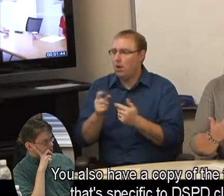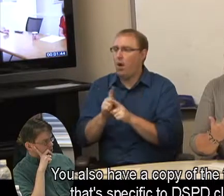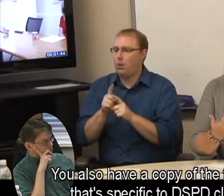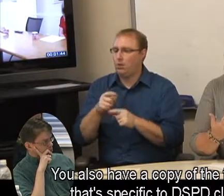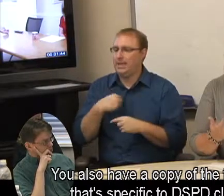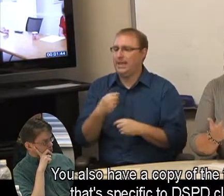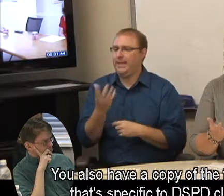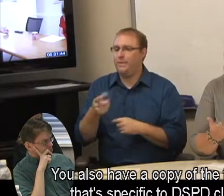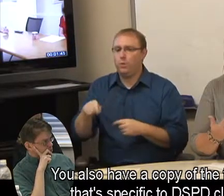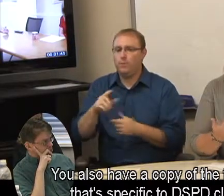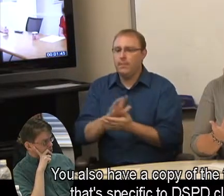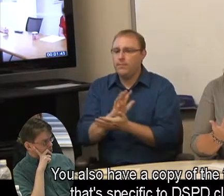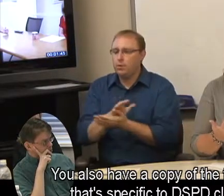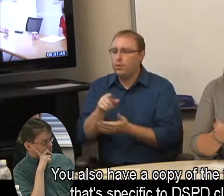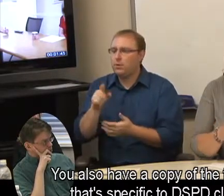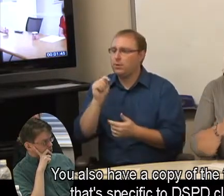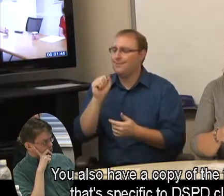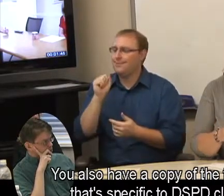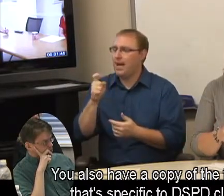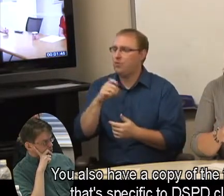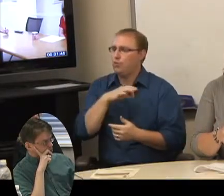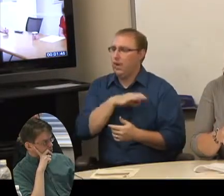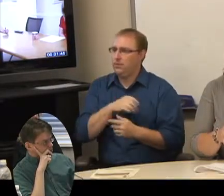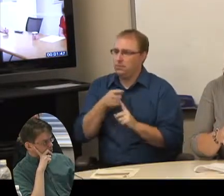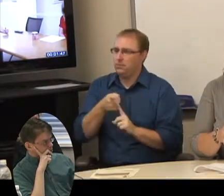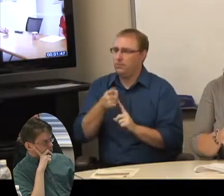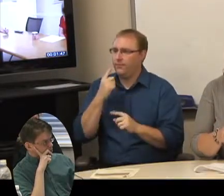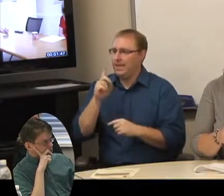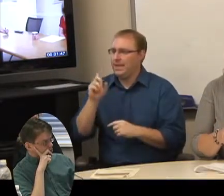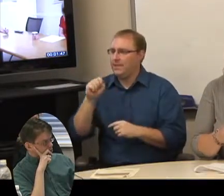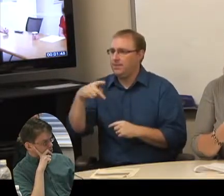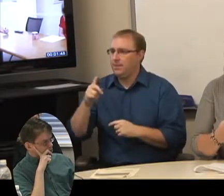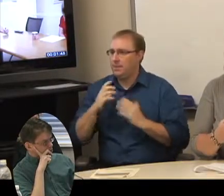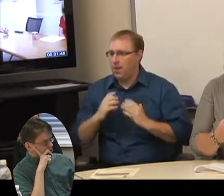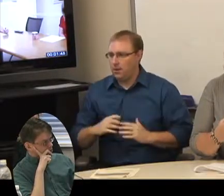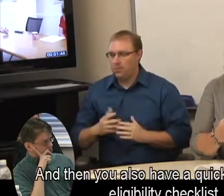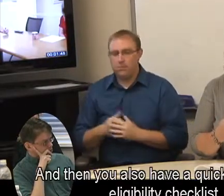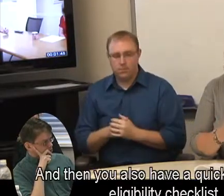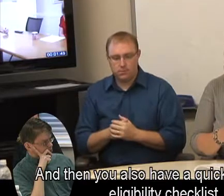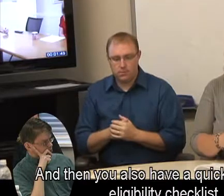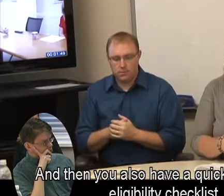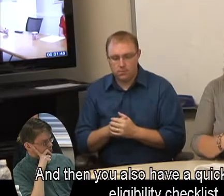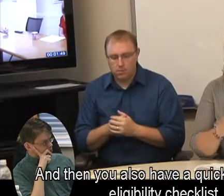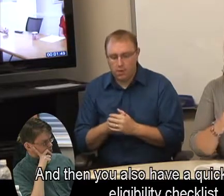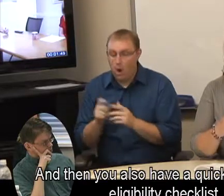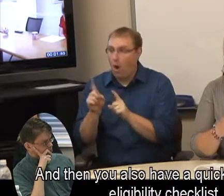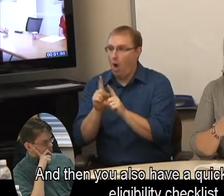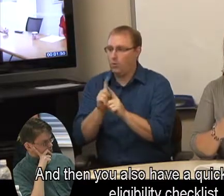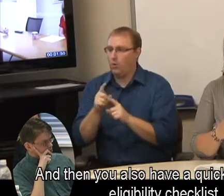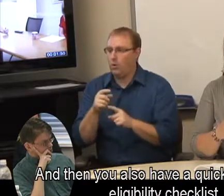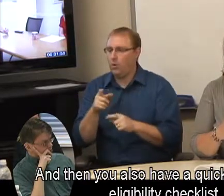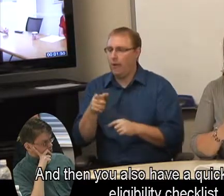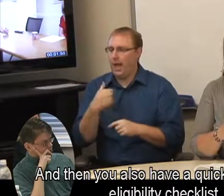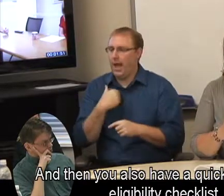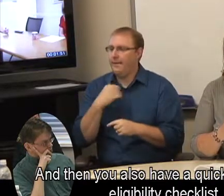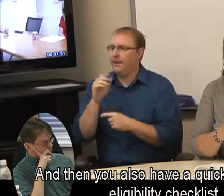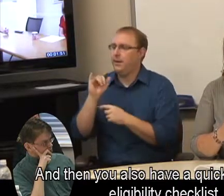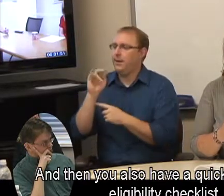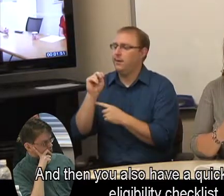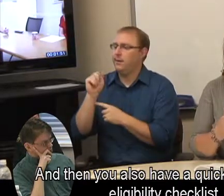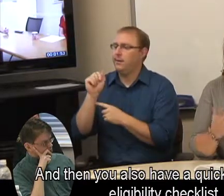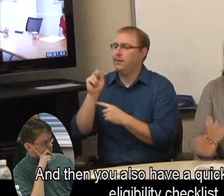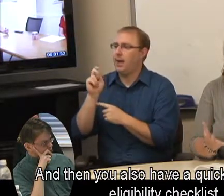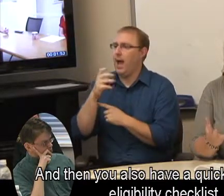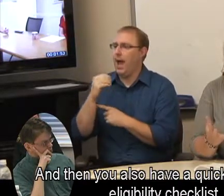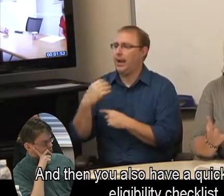of the tax credit that's specific to DSPD clients. And then you also have a quick intake and eligibility